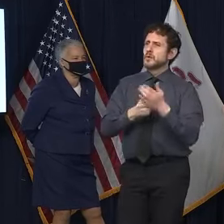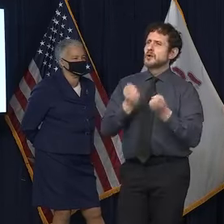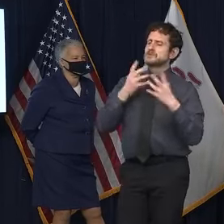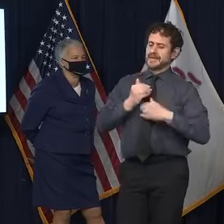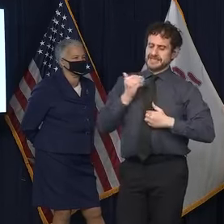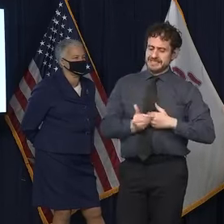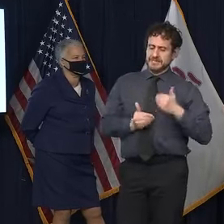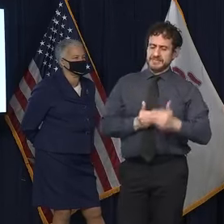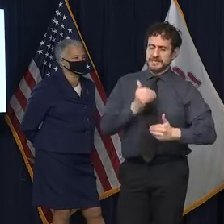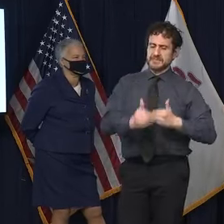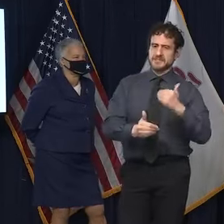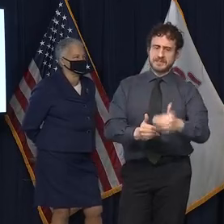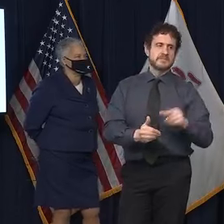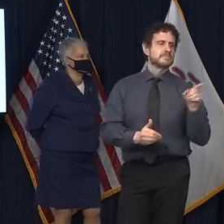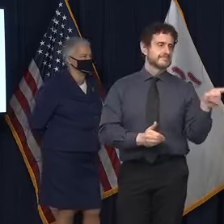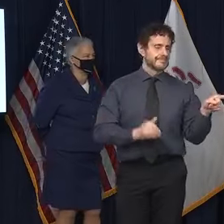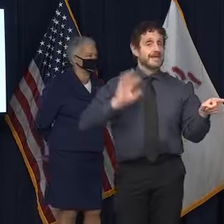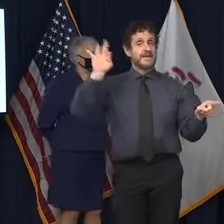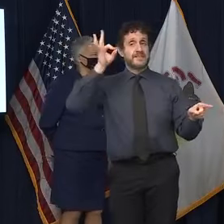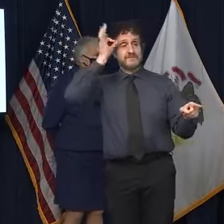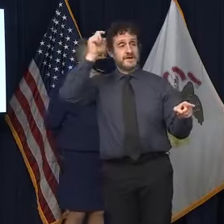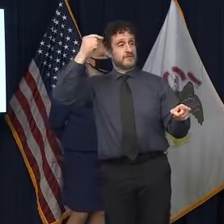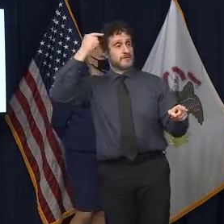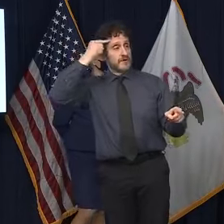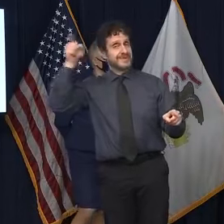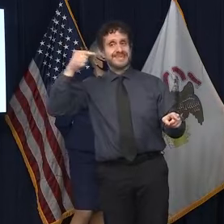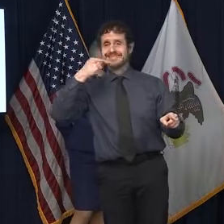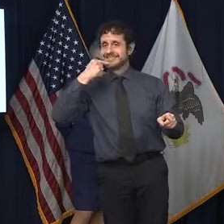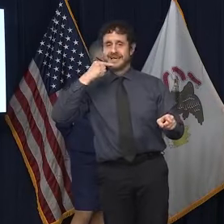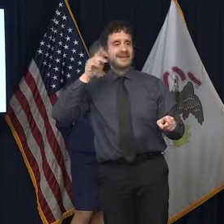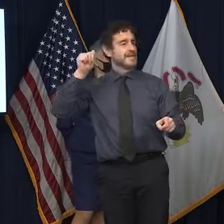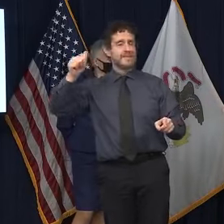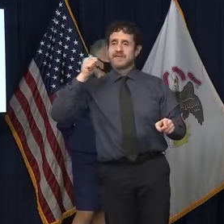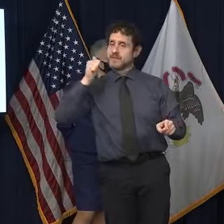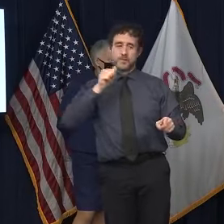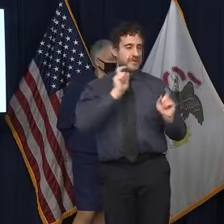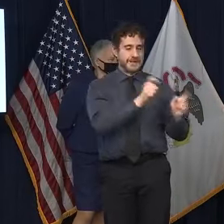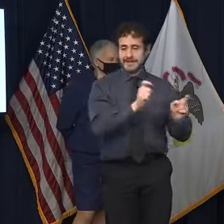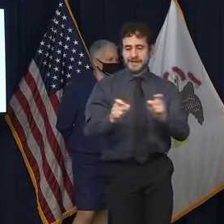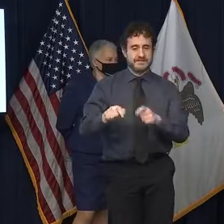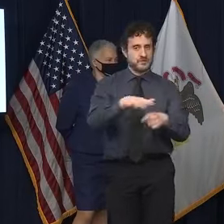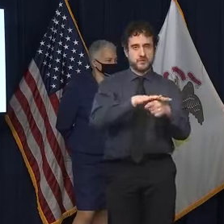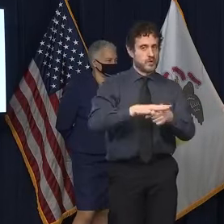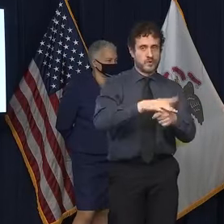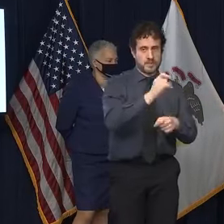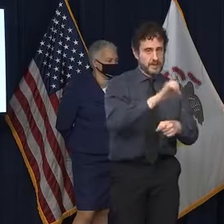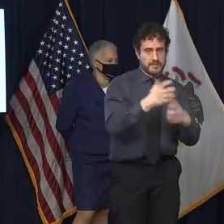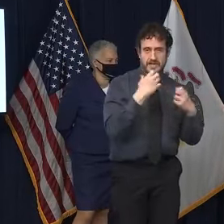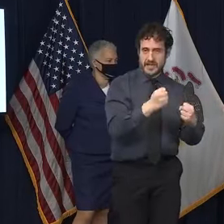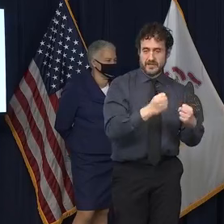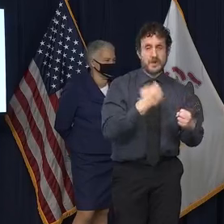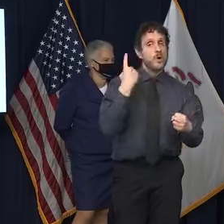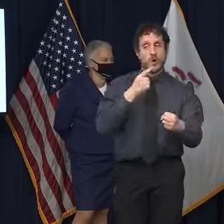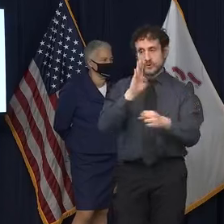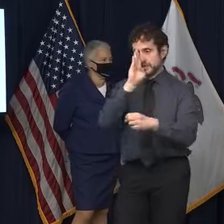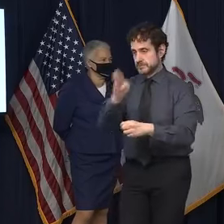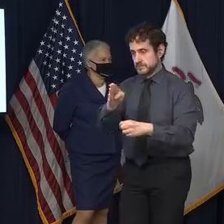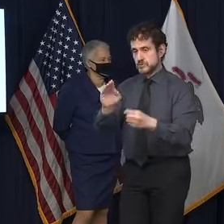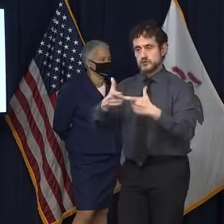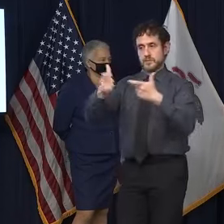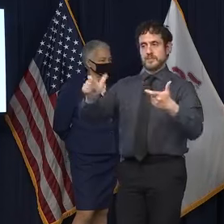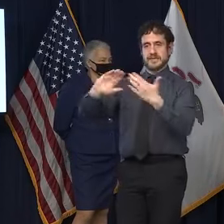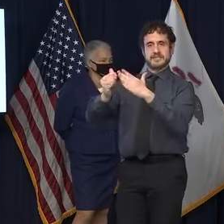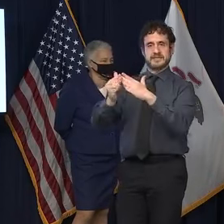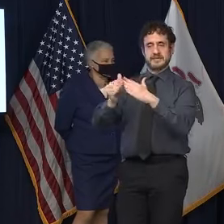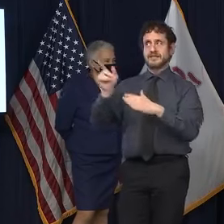the state. Right. The federal government decided that they're not going to deliver directly to local public health departments other than to big cities. And they're